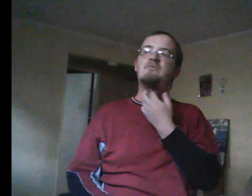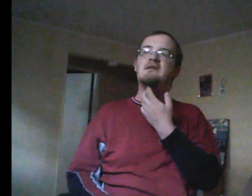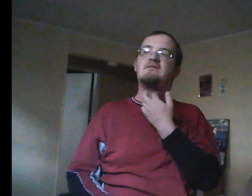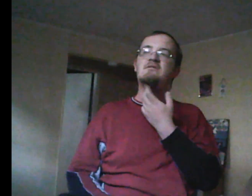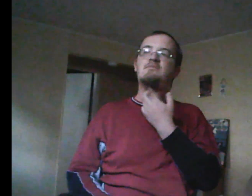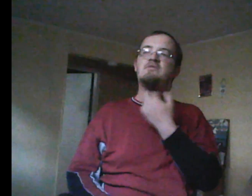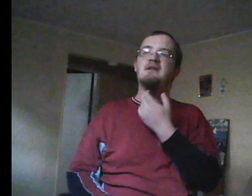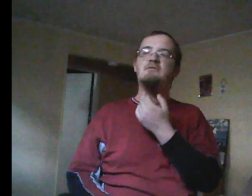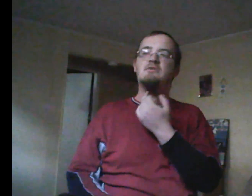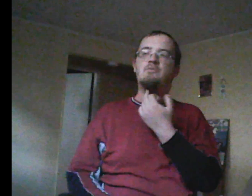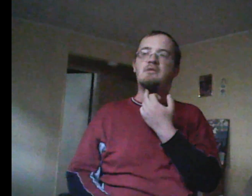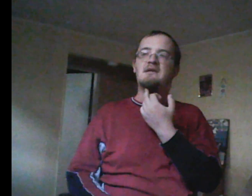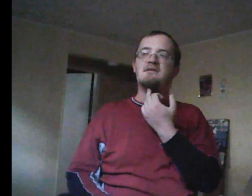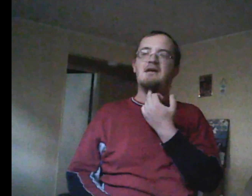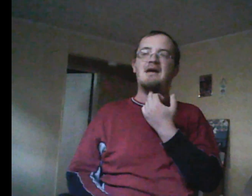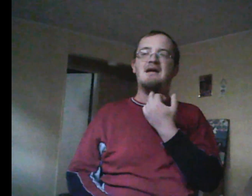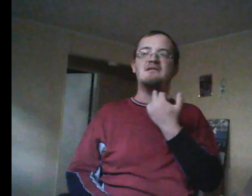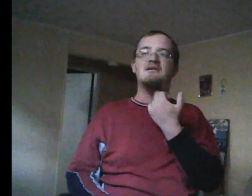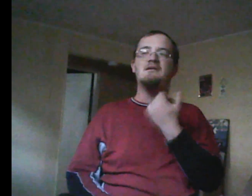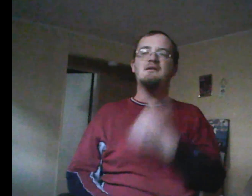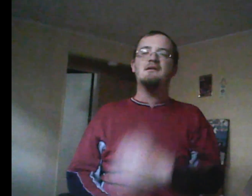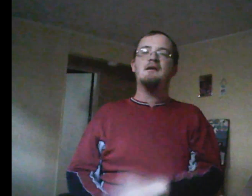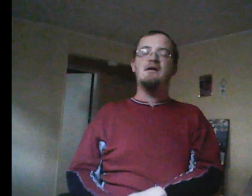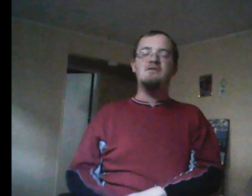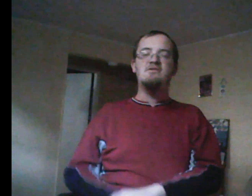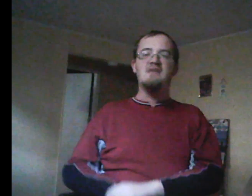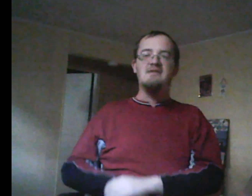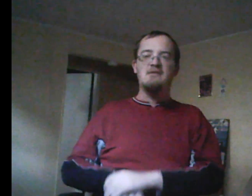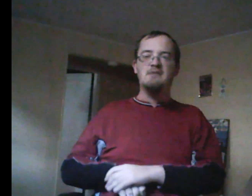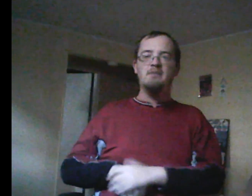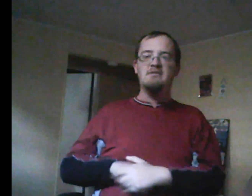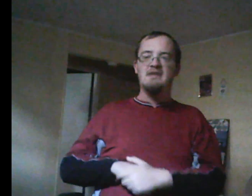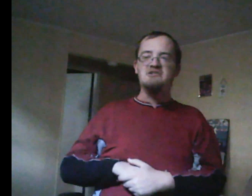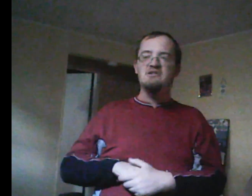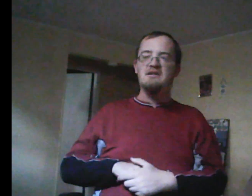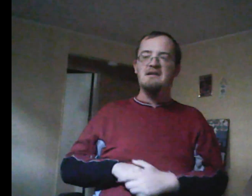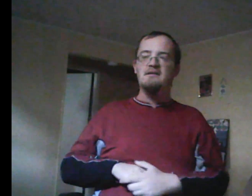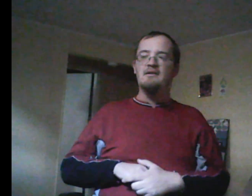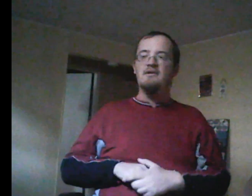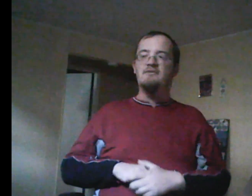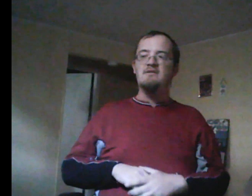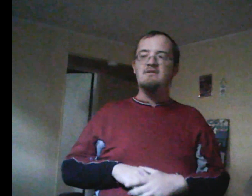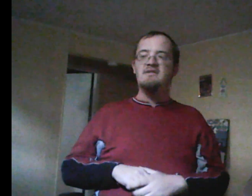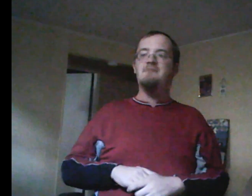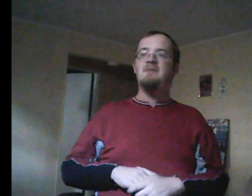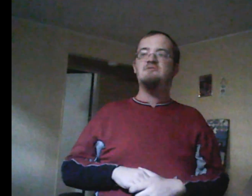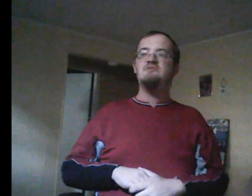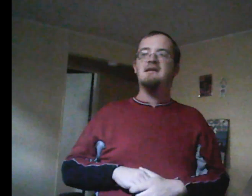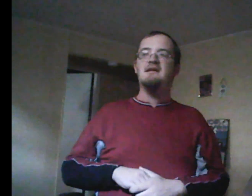stand up to the bullies. And I also said that Rick potentially figured that Paige was getting in Emma's ears,